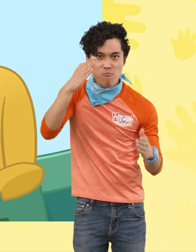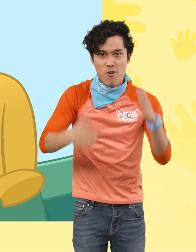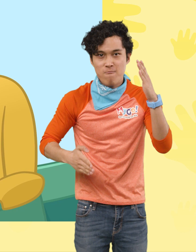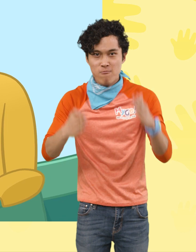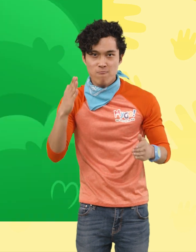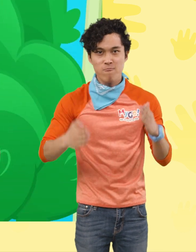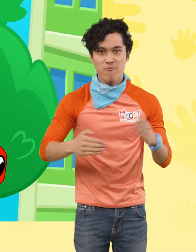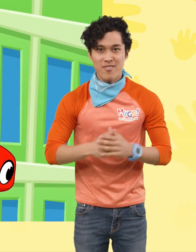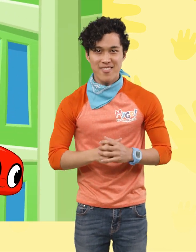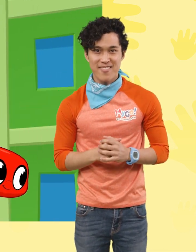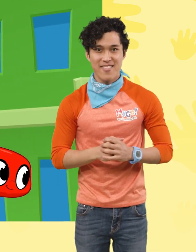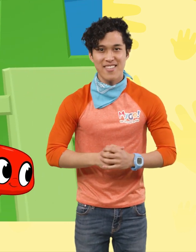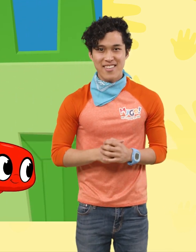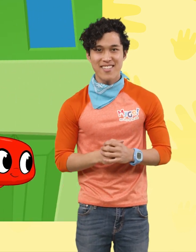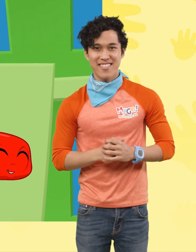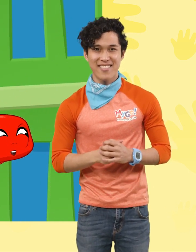Oh,